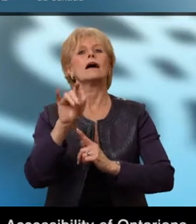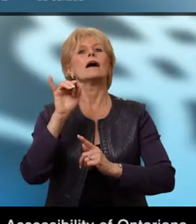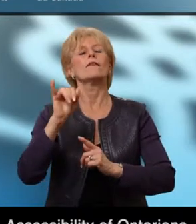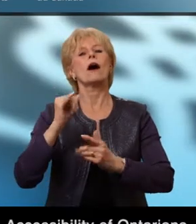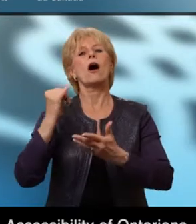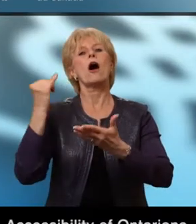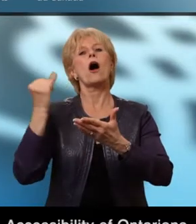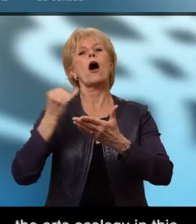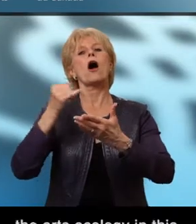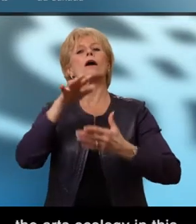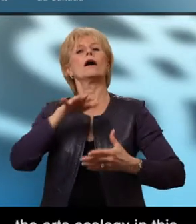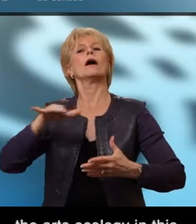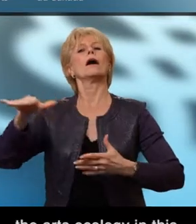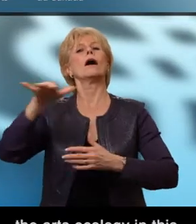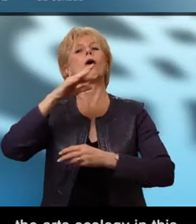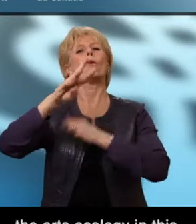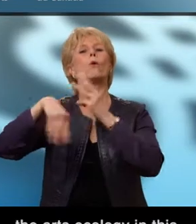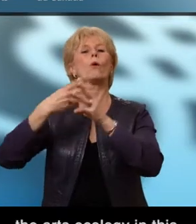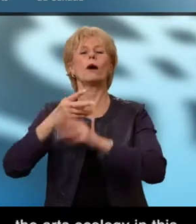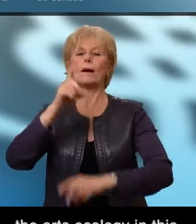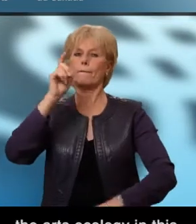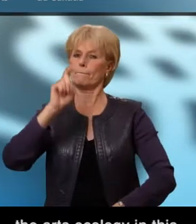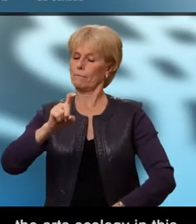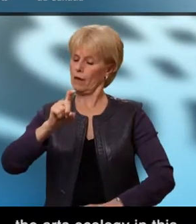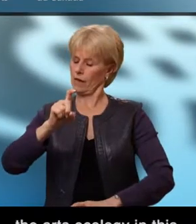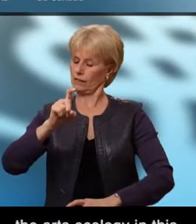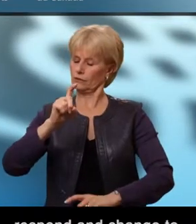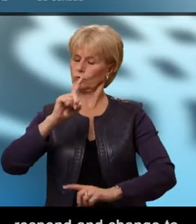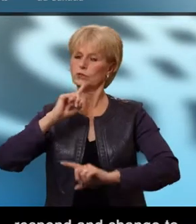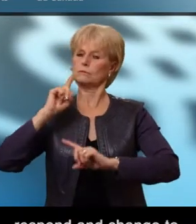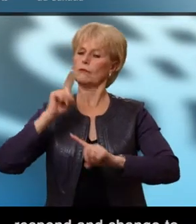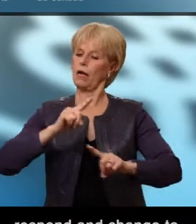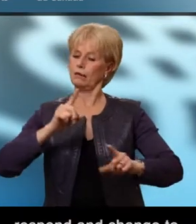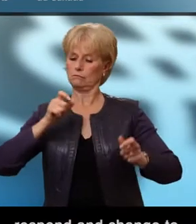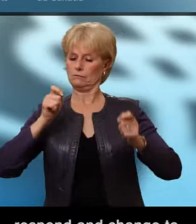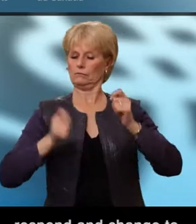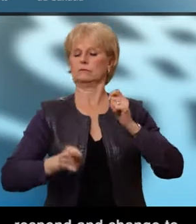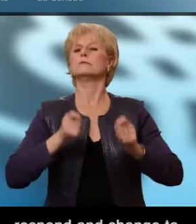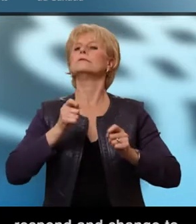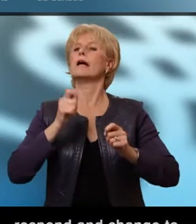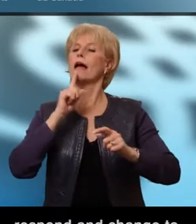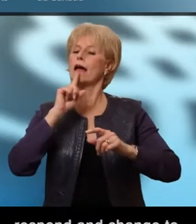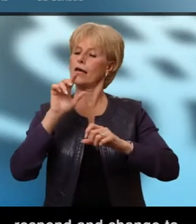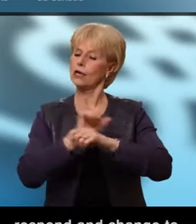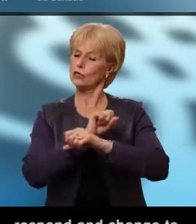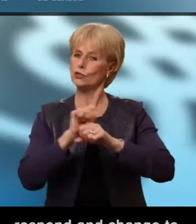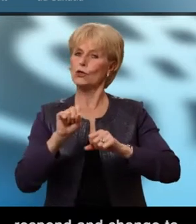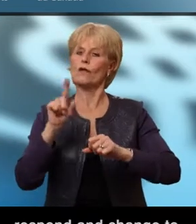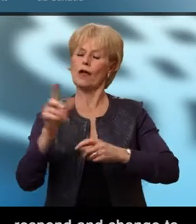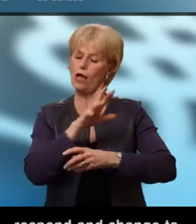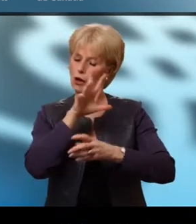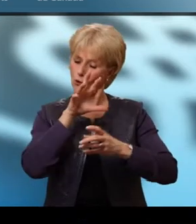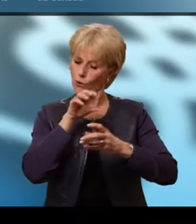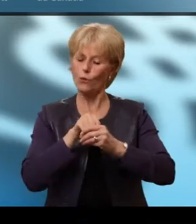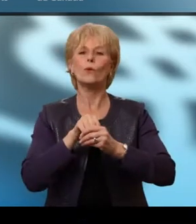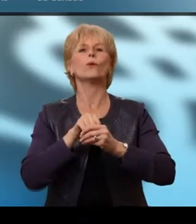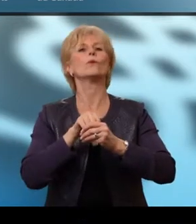the arts ecology in this province will need to respond and change to ensure the inclusion of all Canadians.